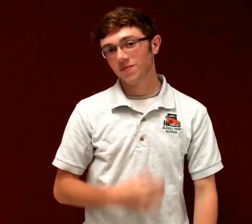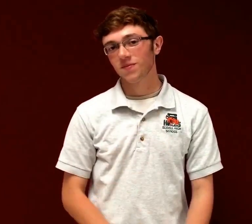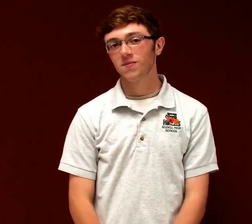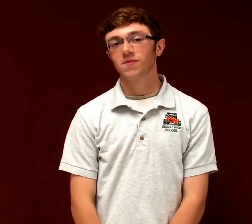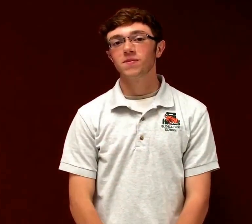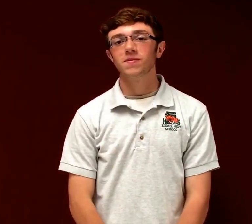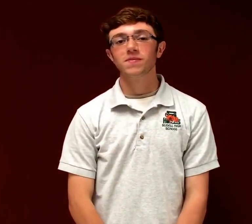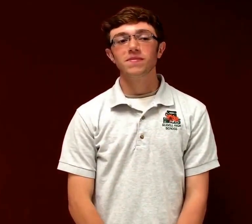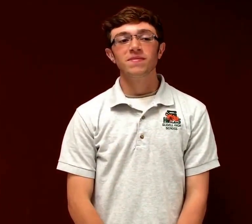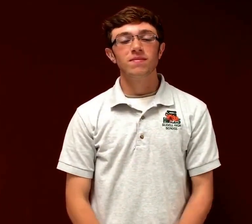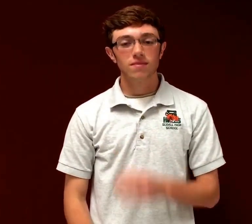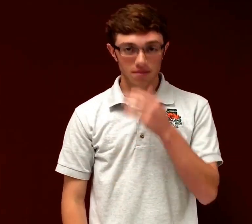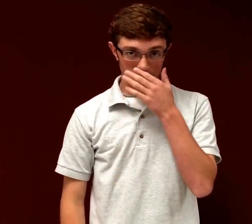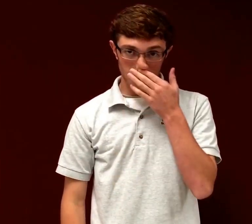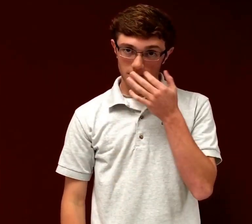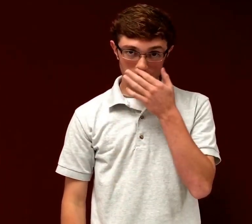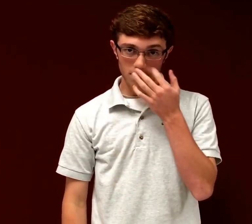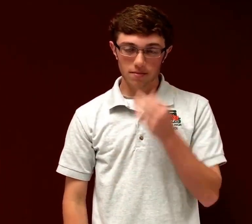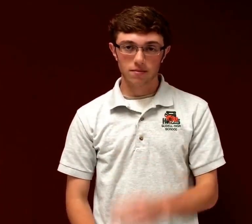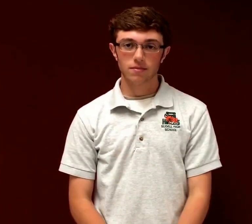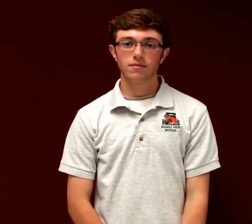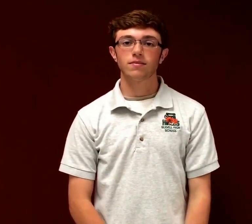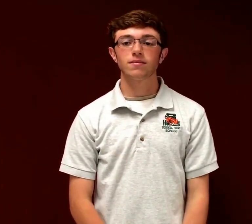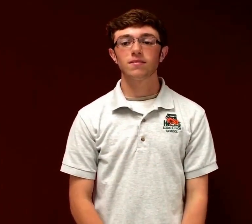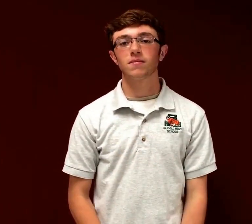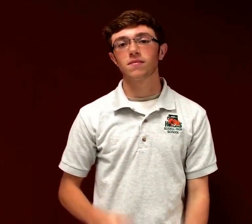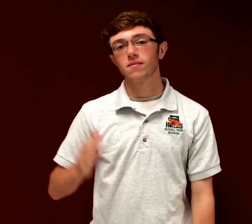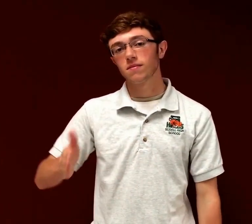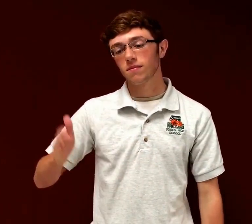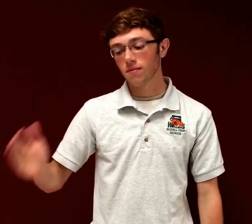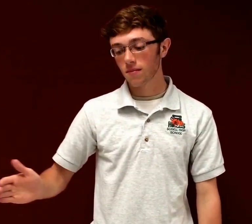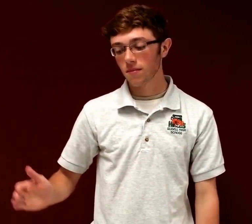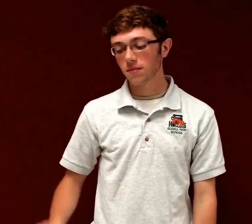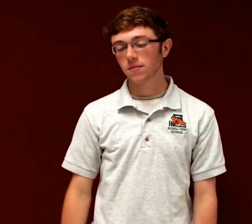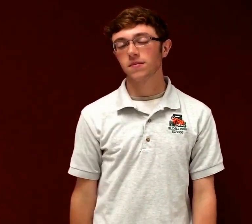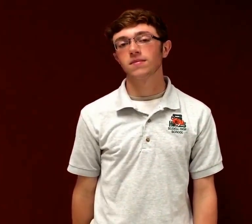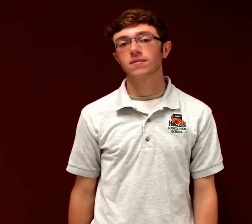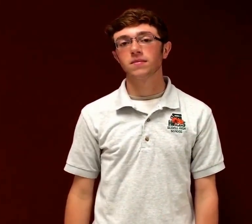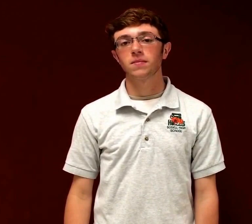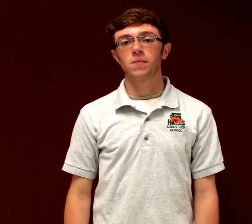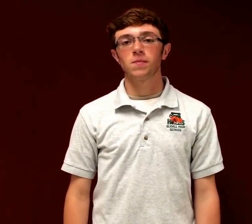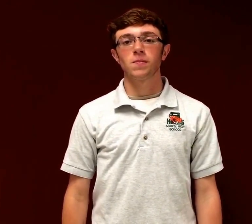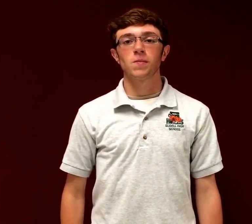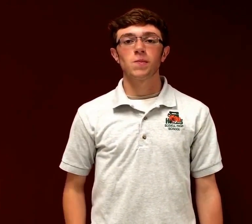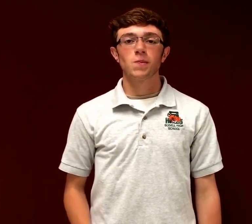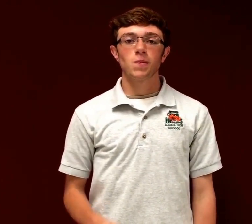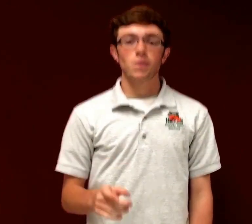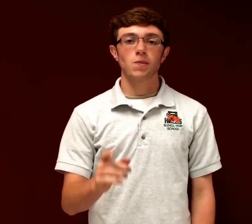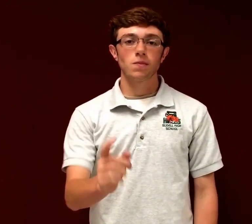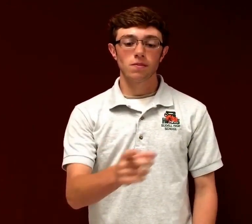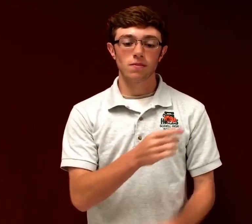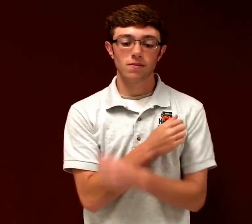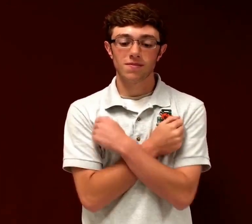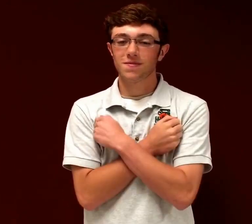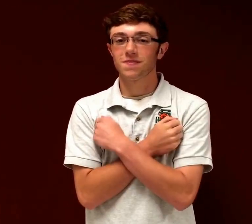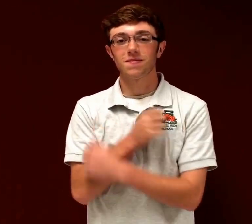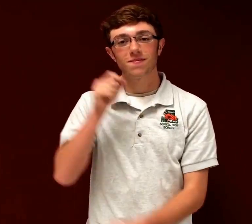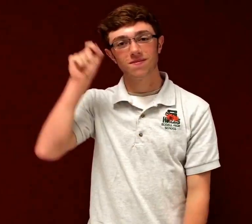of man. Be something you love and